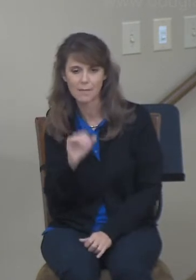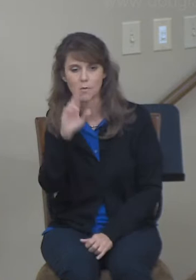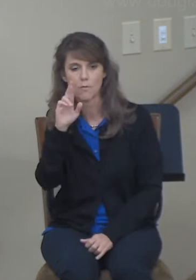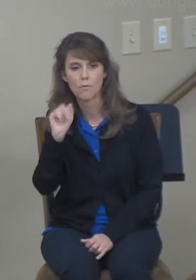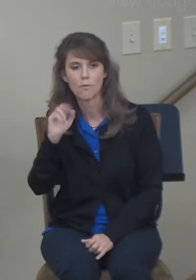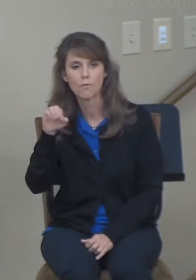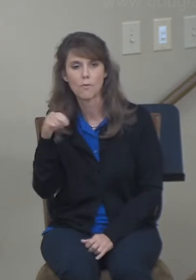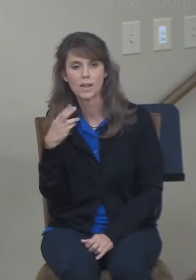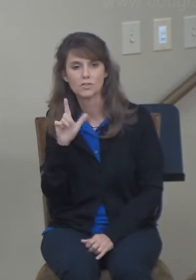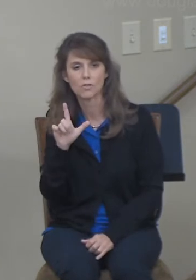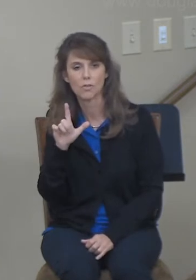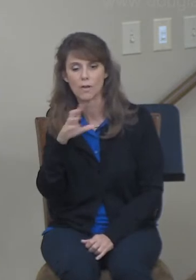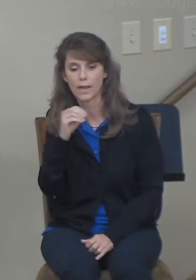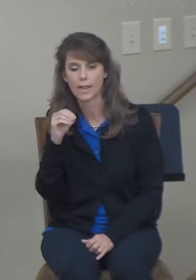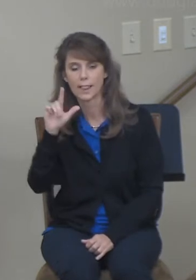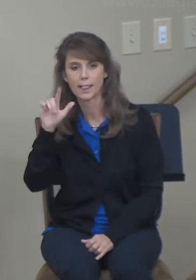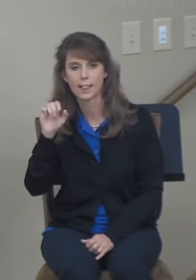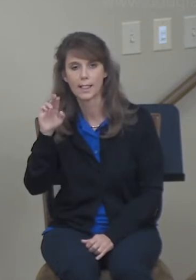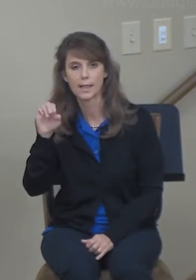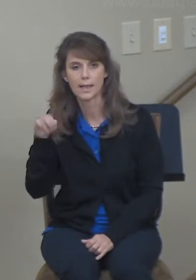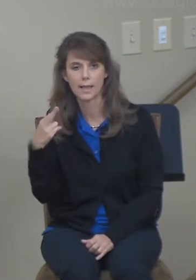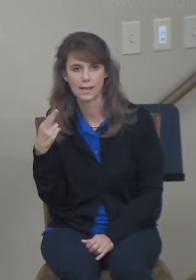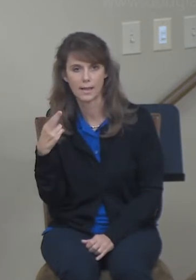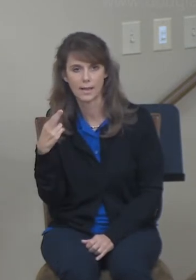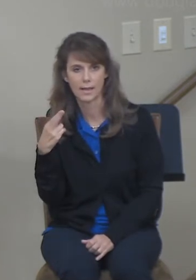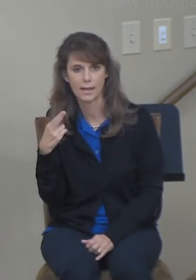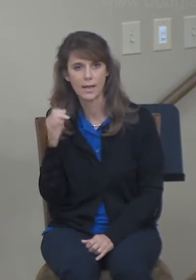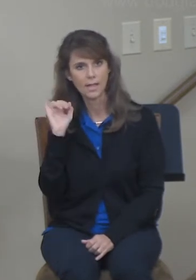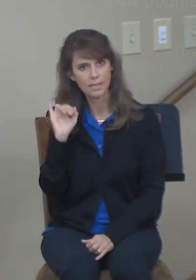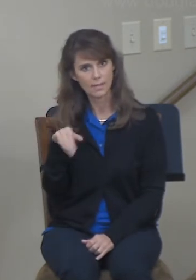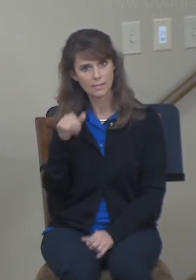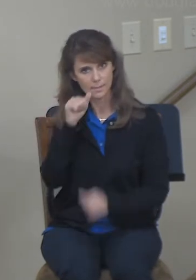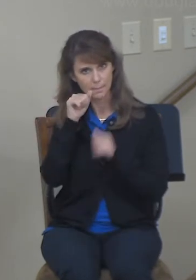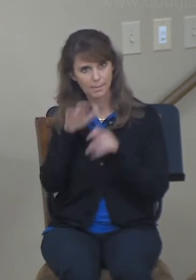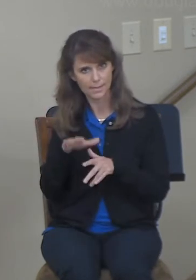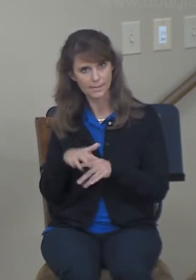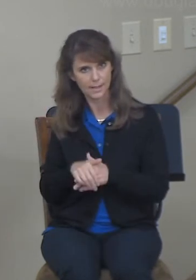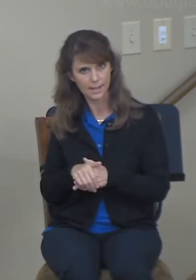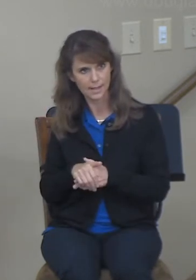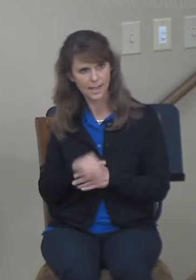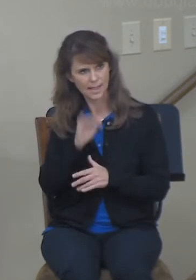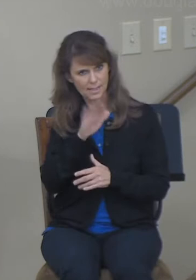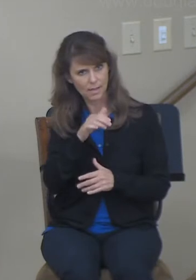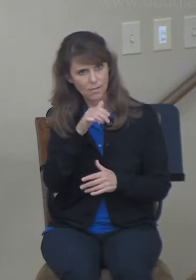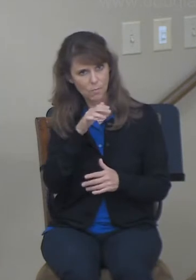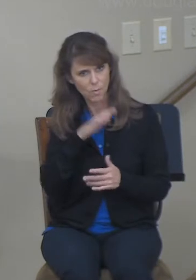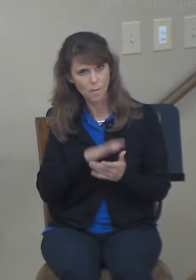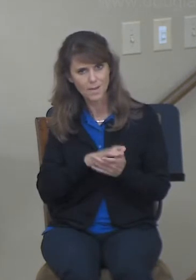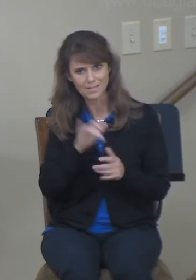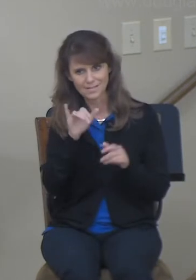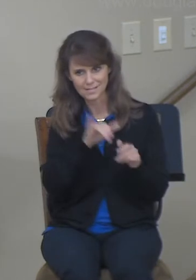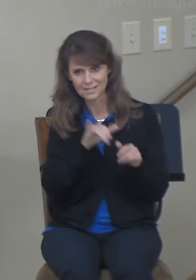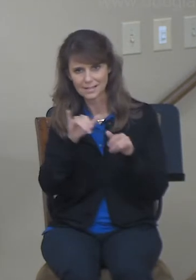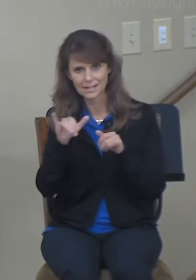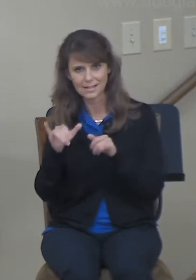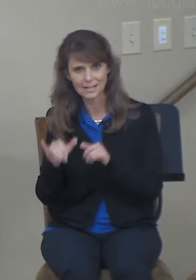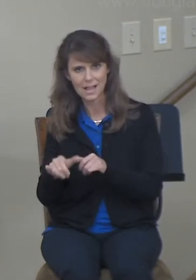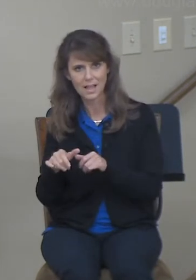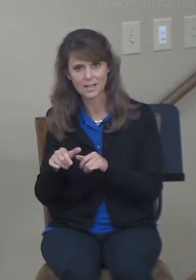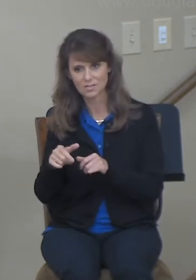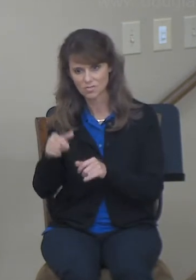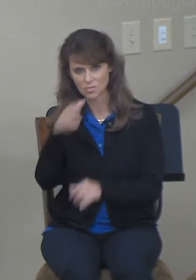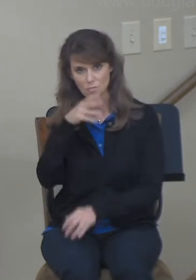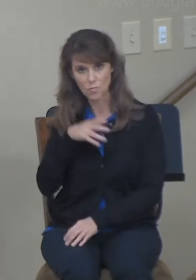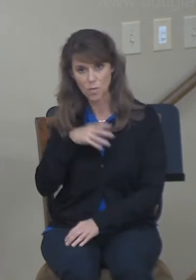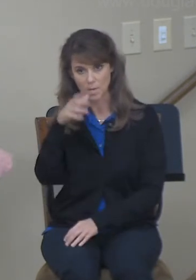That's really a mighty blessing. He says, may the woman coming into your home be like the ones who produced the patriarchs.